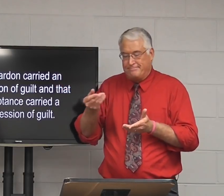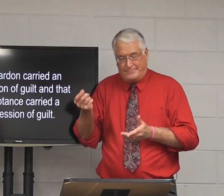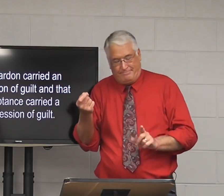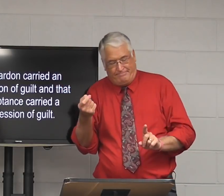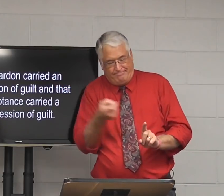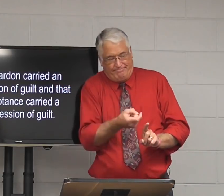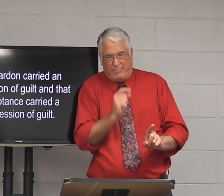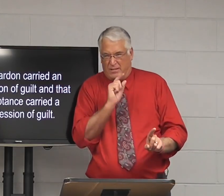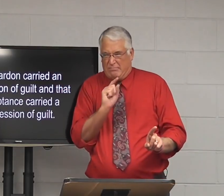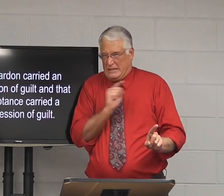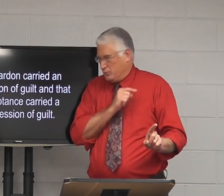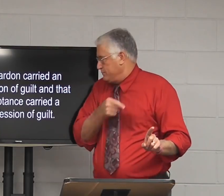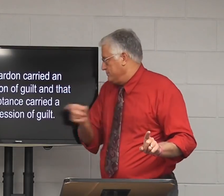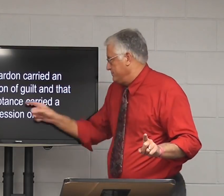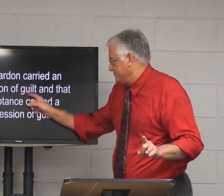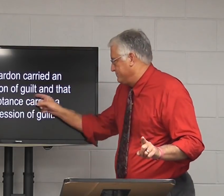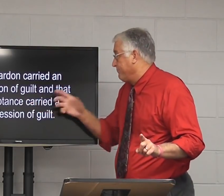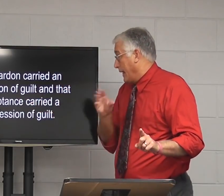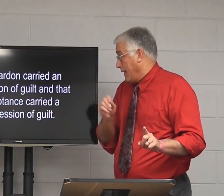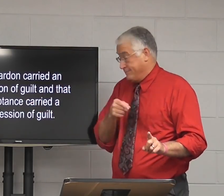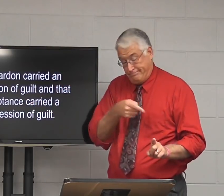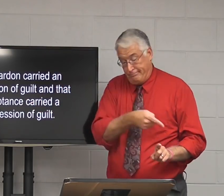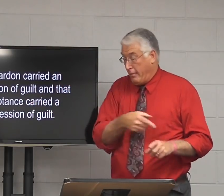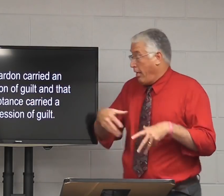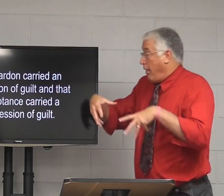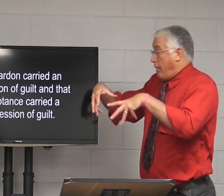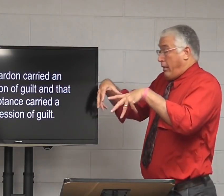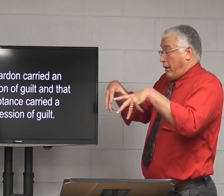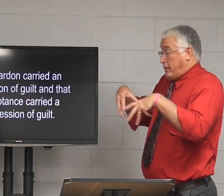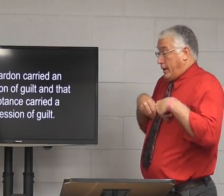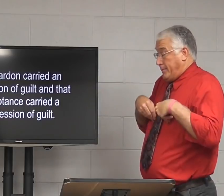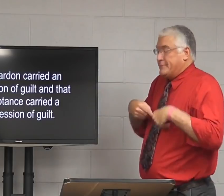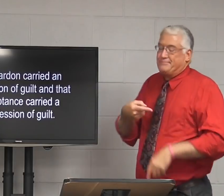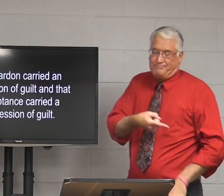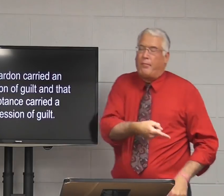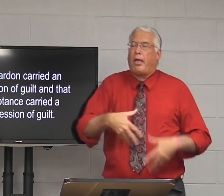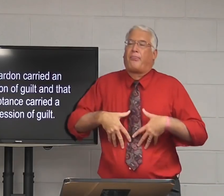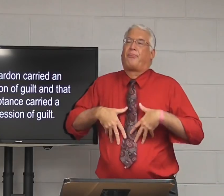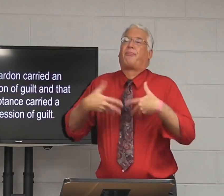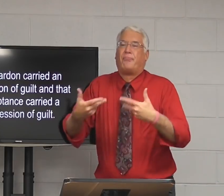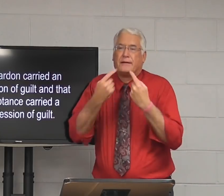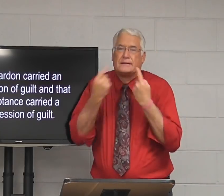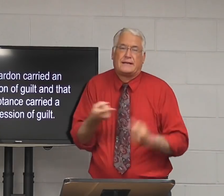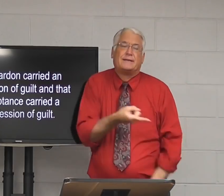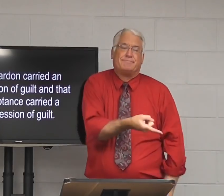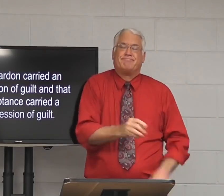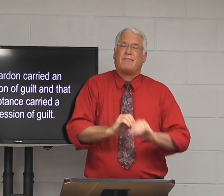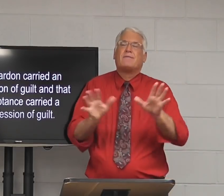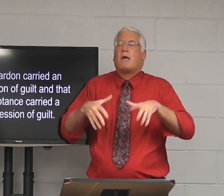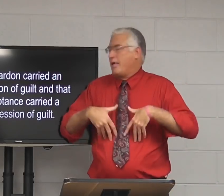an amputation of guilt. And that the acceptance carried a confession of guilt.